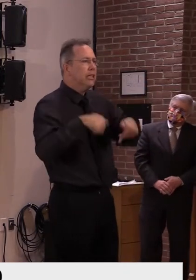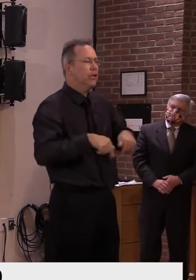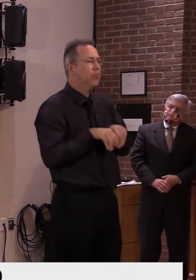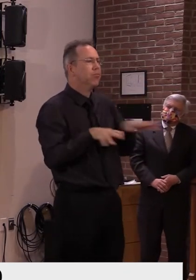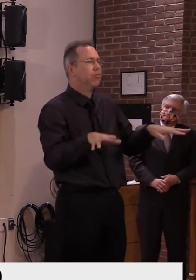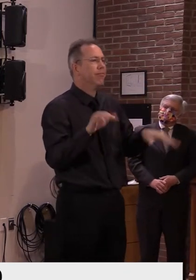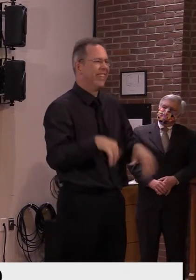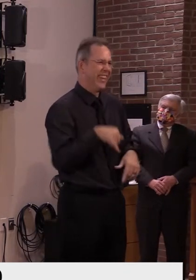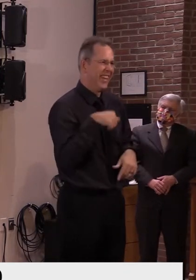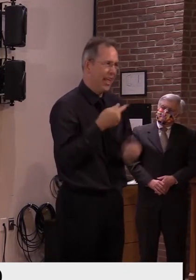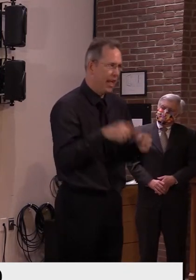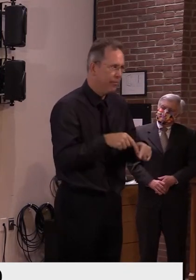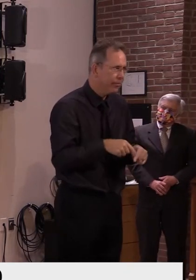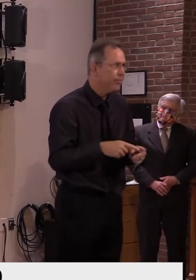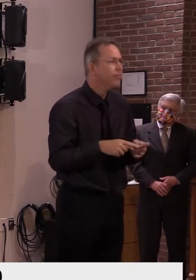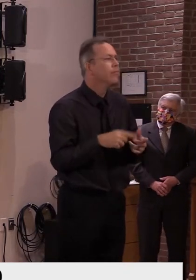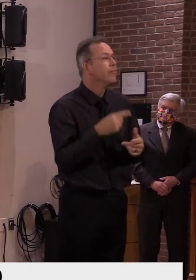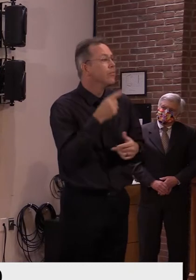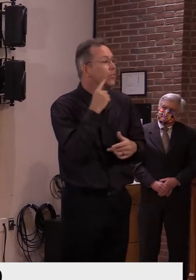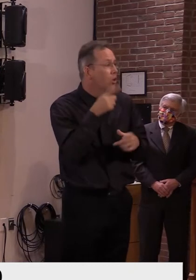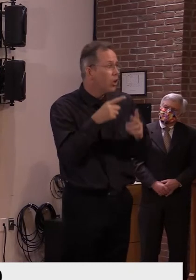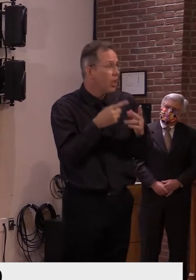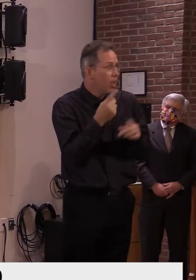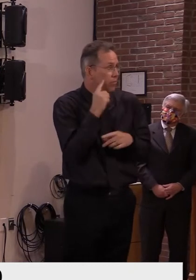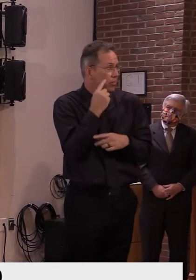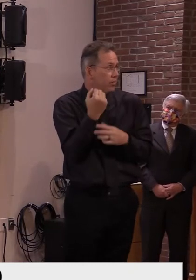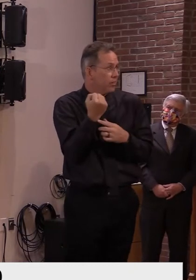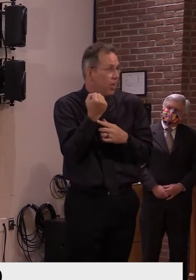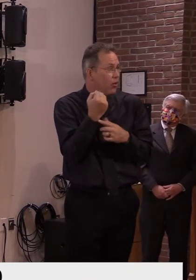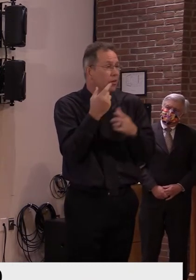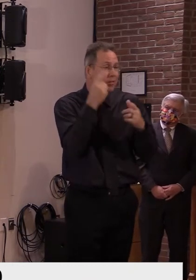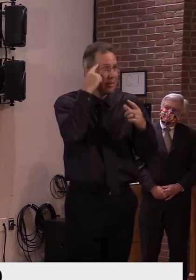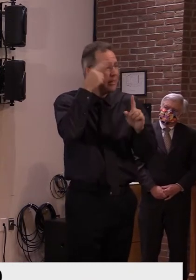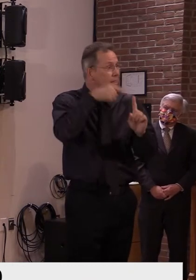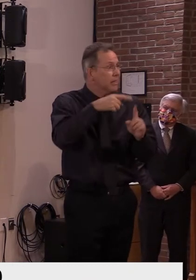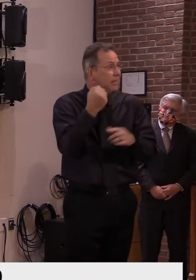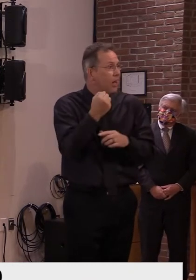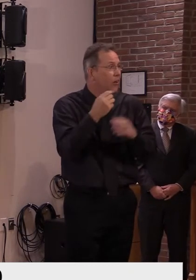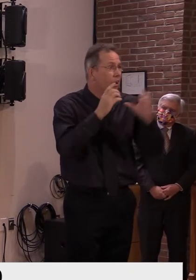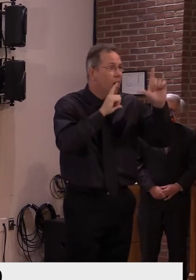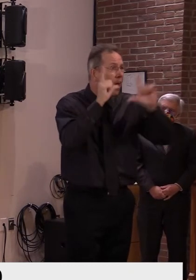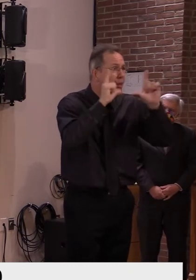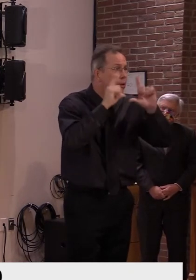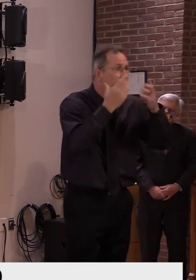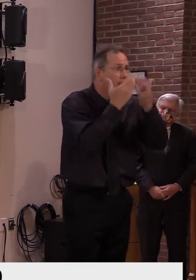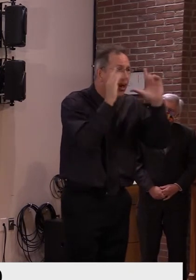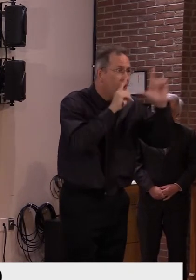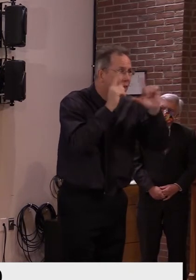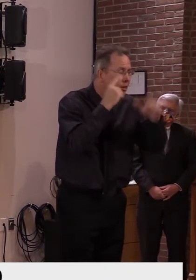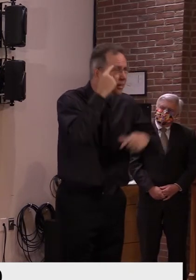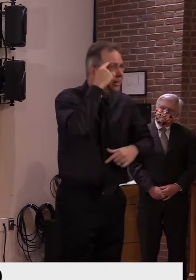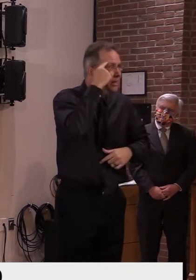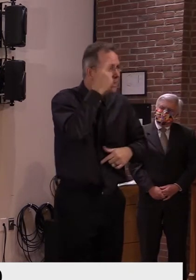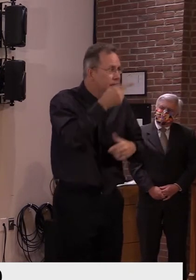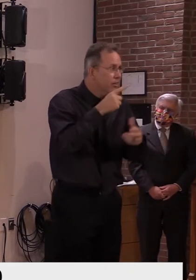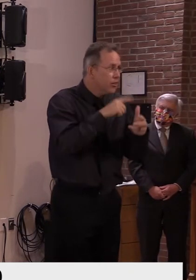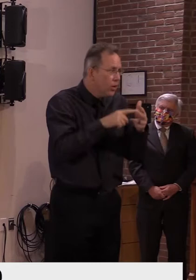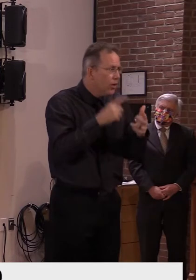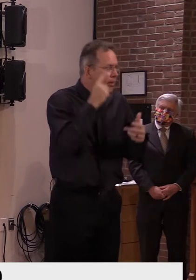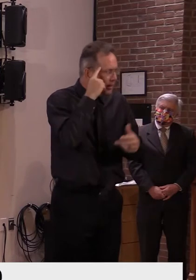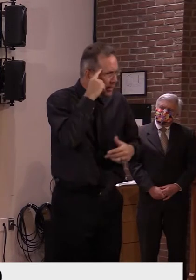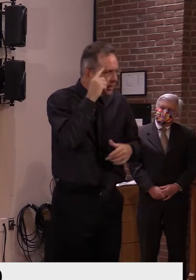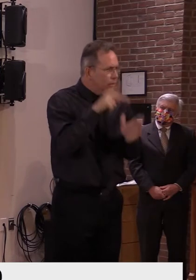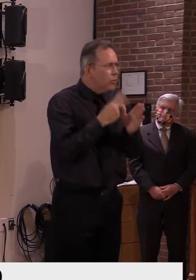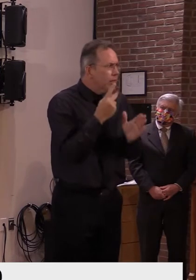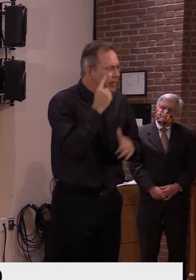everyone to be smart about any gatherings you go to. Ask yourself, will people be wearing